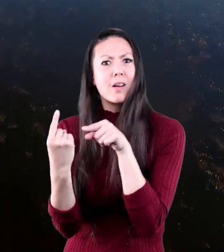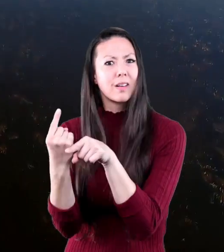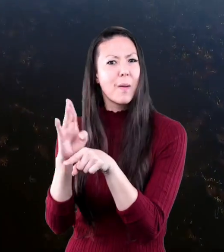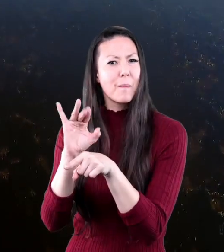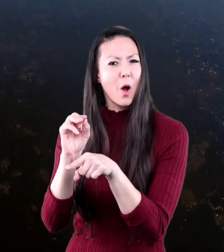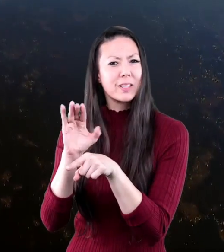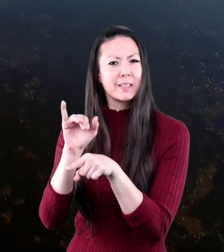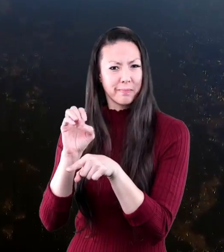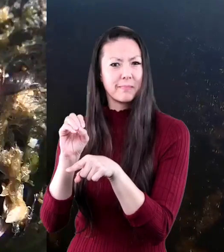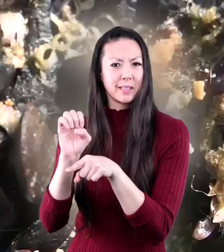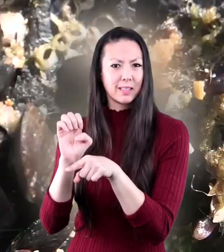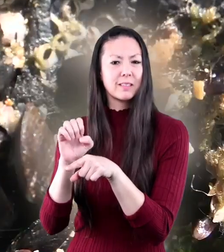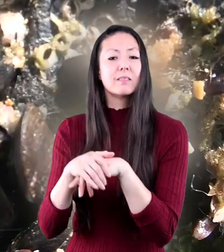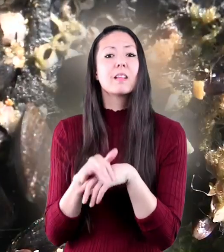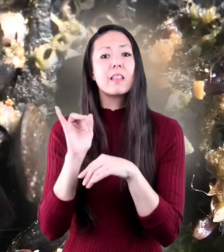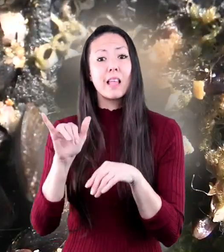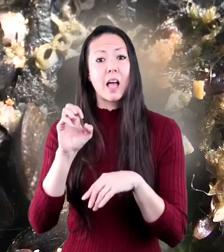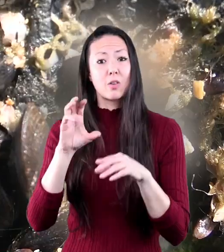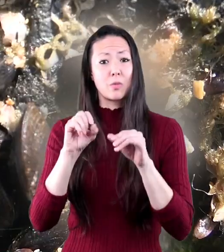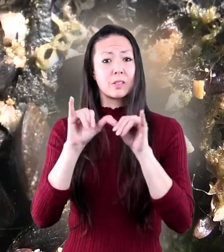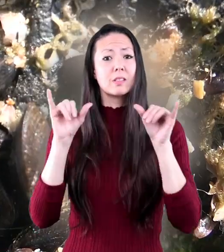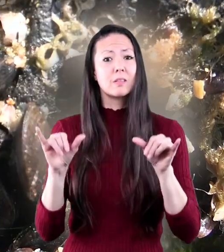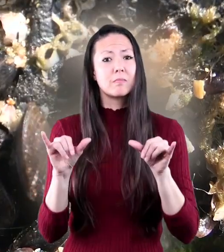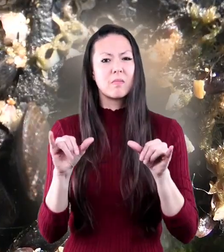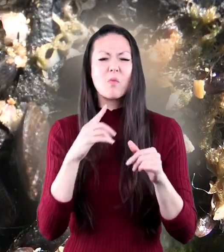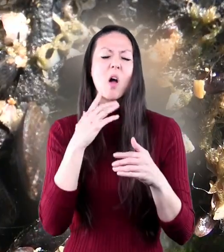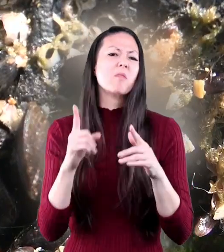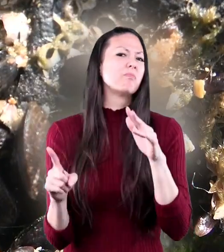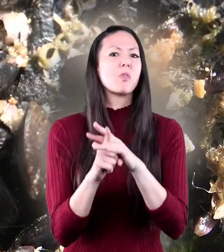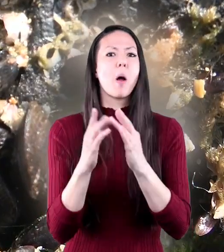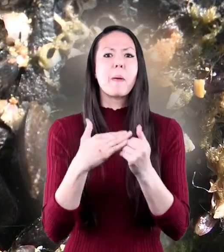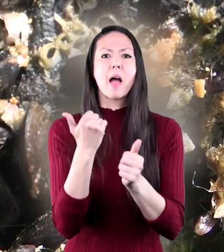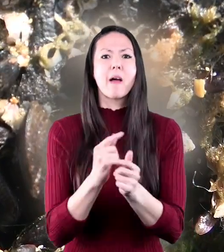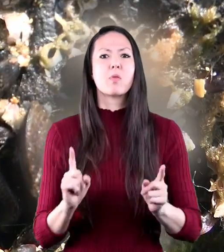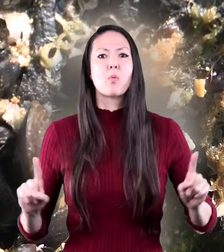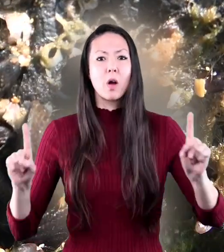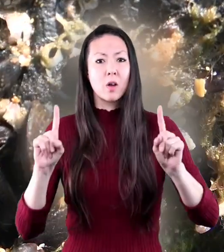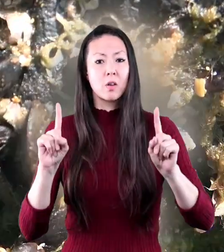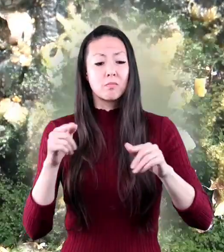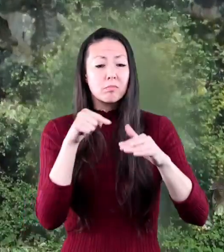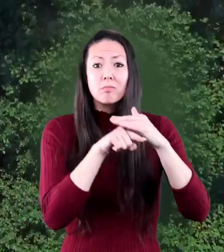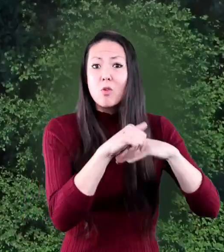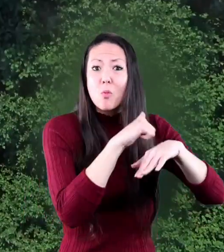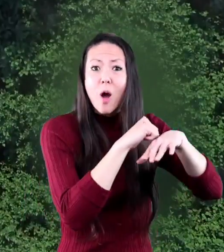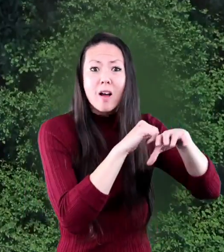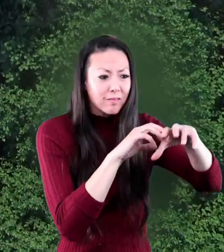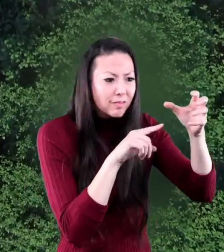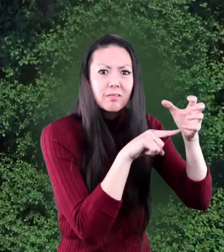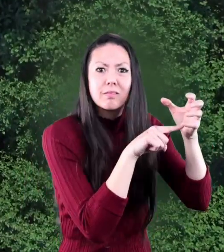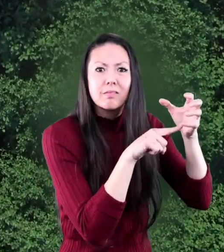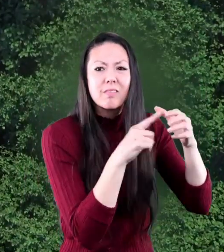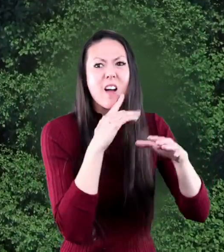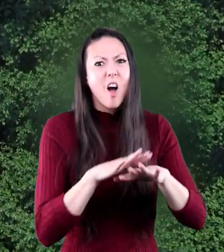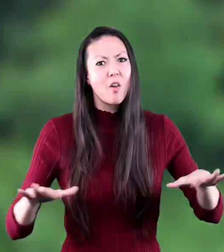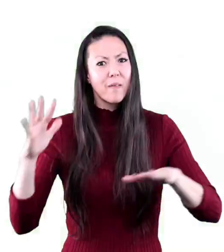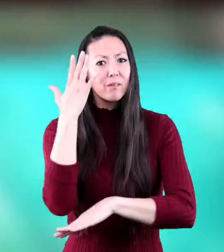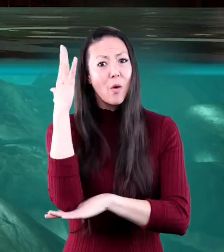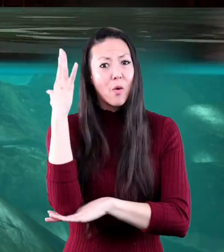ecosystems can exist almost anywhere from underneath a rock to an entire forest even a